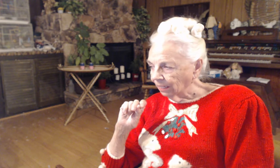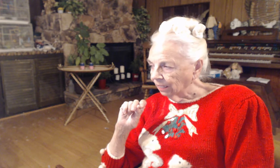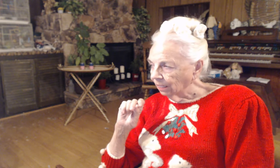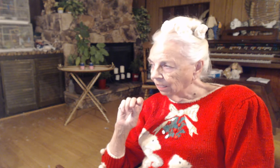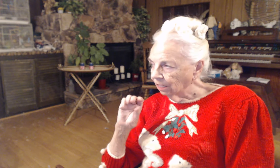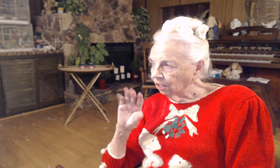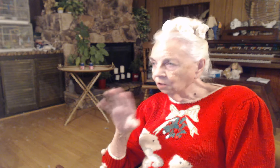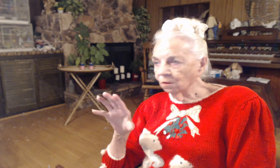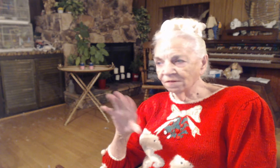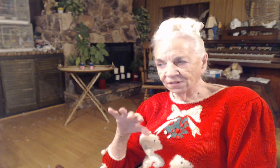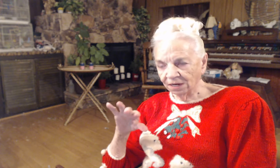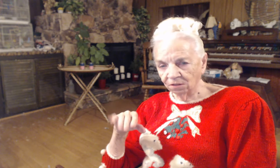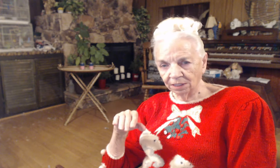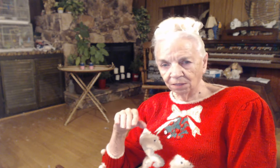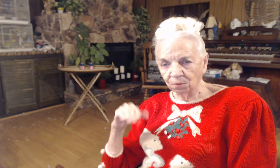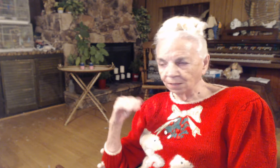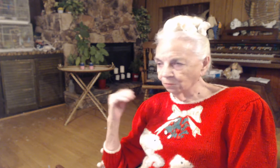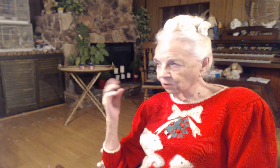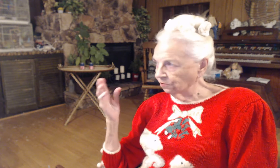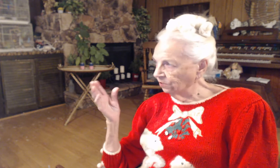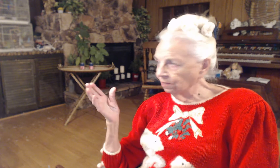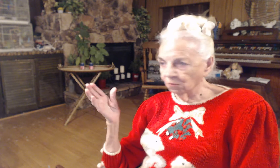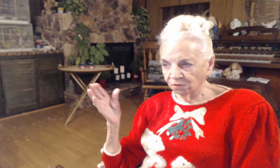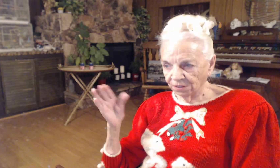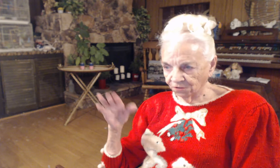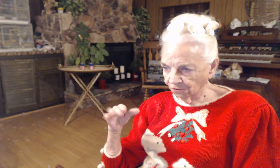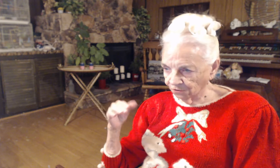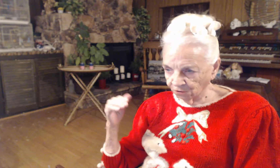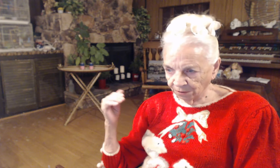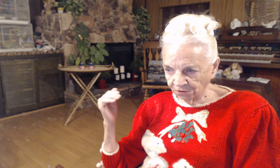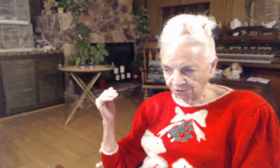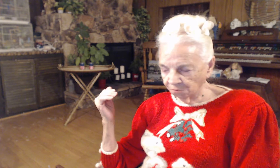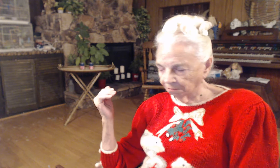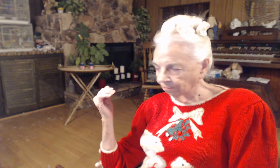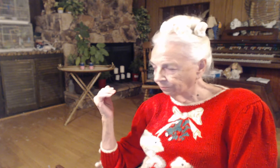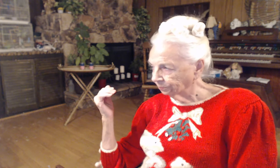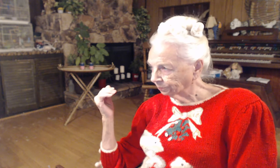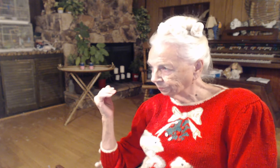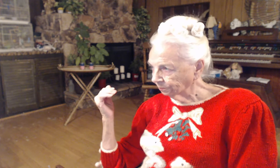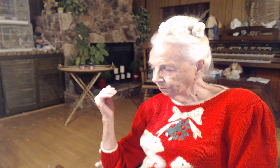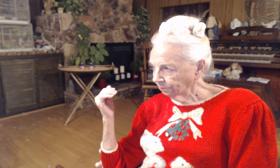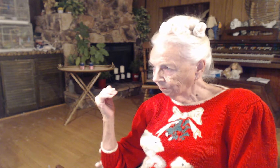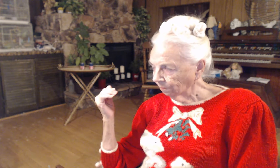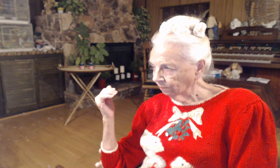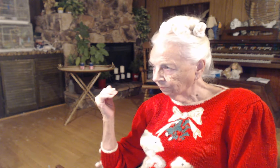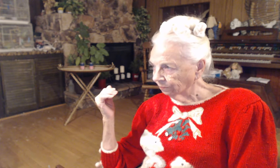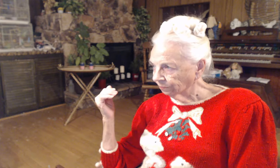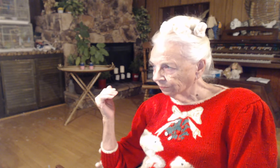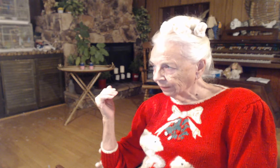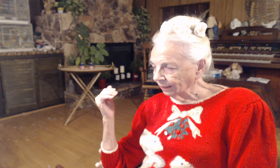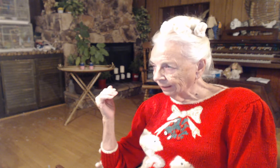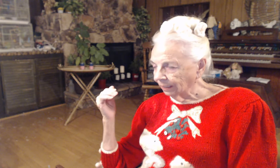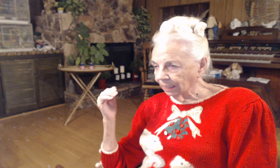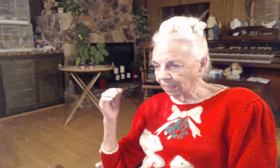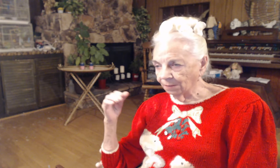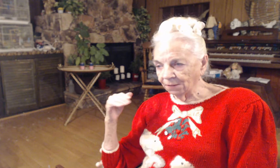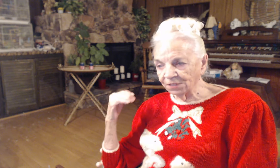You have undoubtedly read books, seen movies, heard sermons about demons